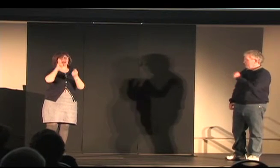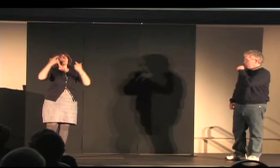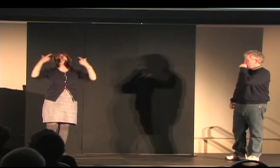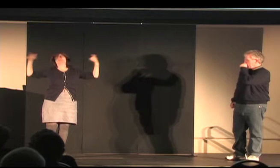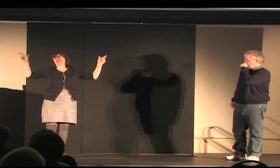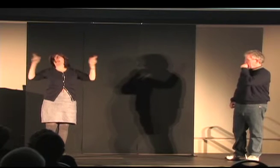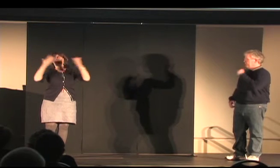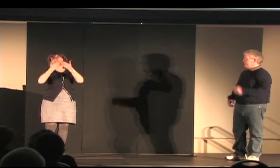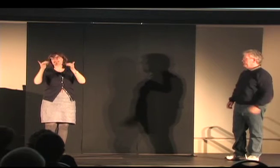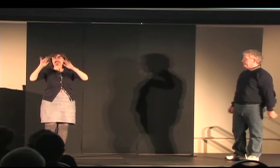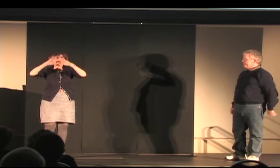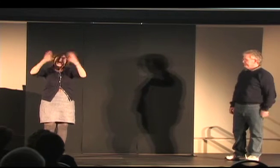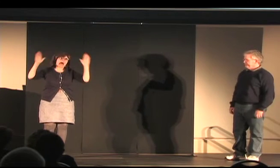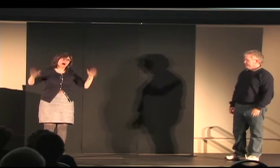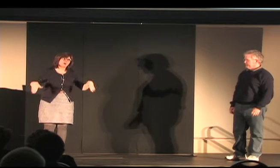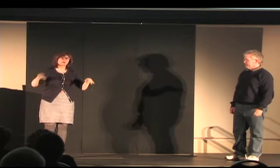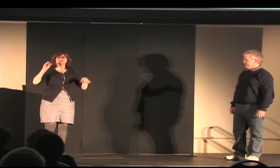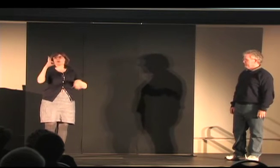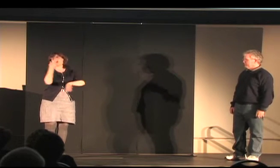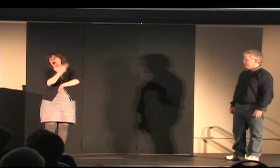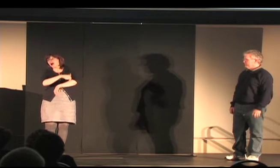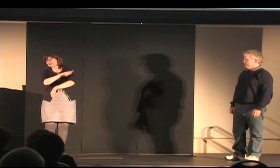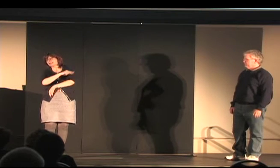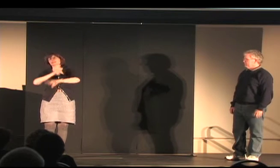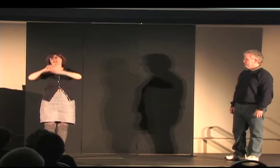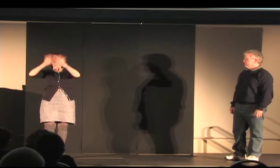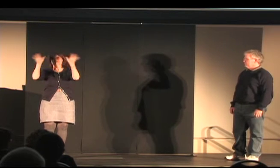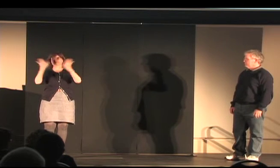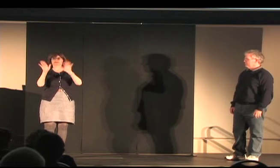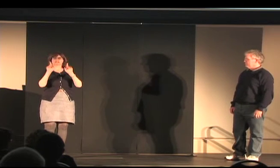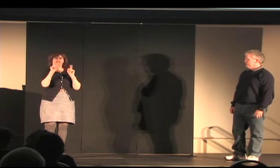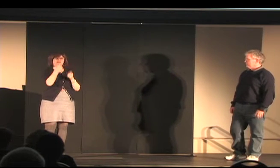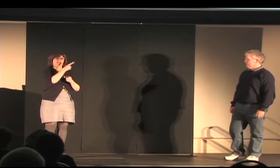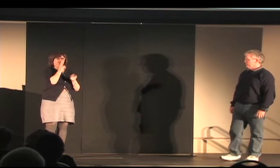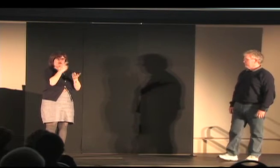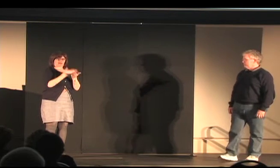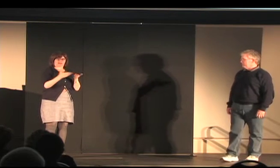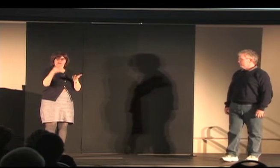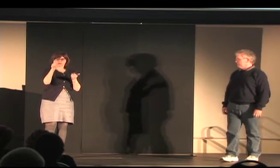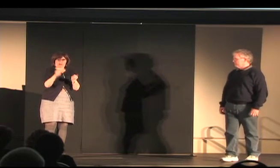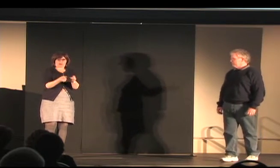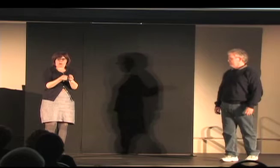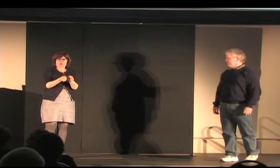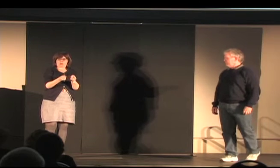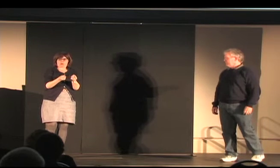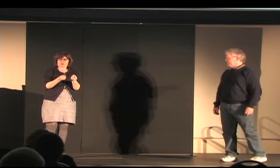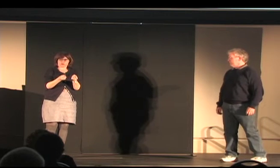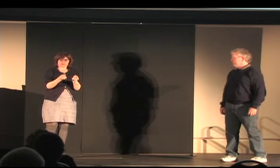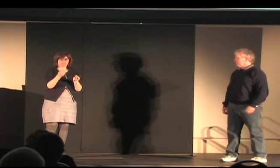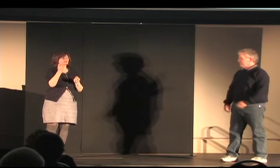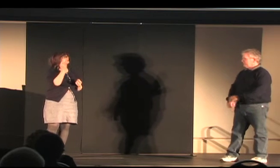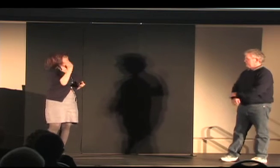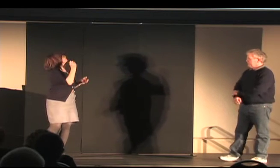and they're not big things like you know a house or a hospital these are things that you can actually hold on to